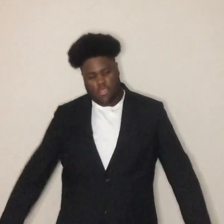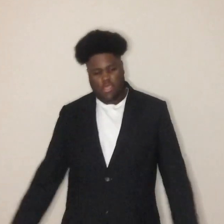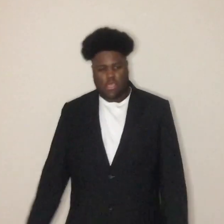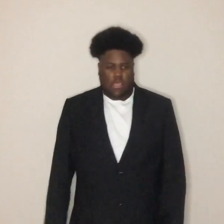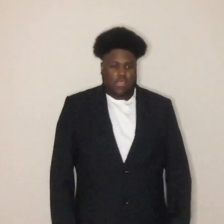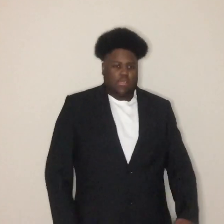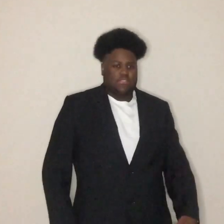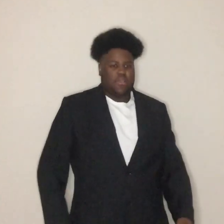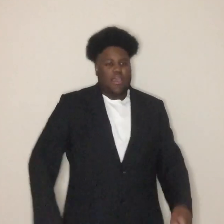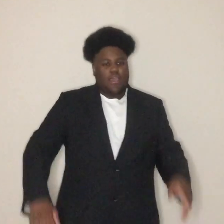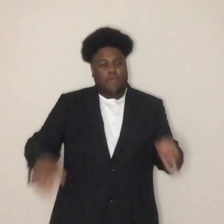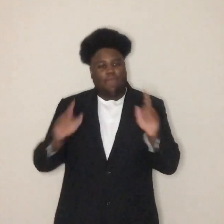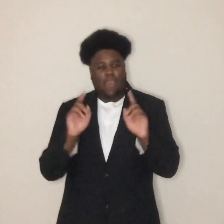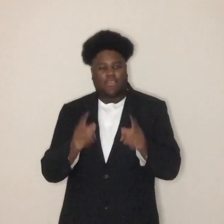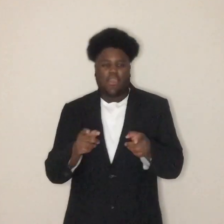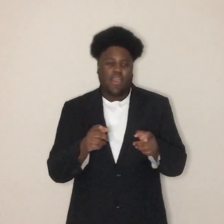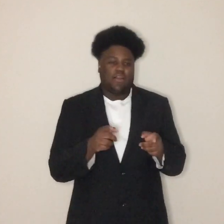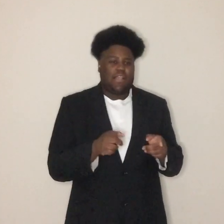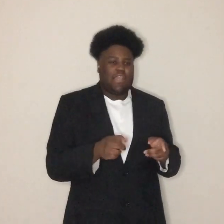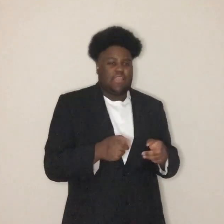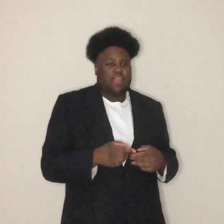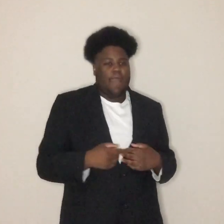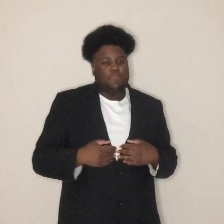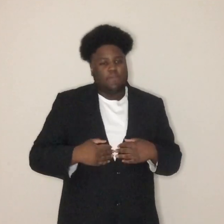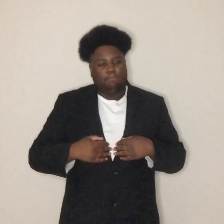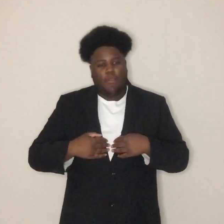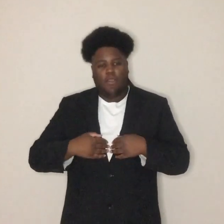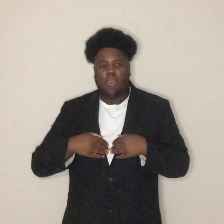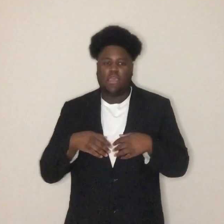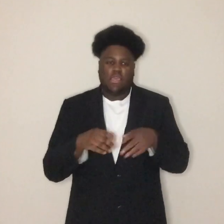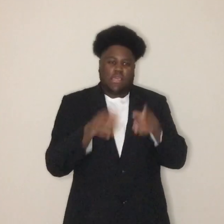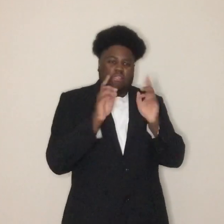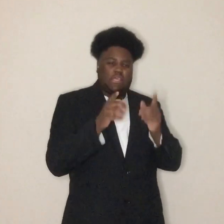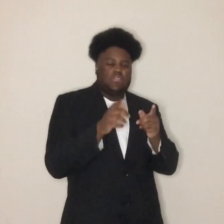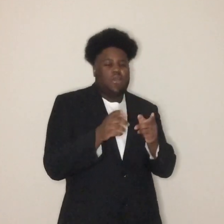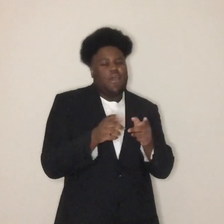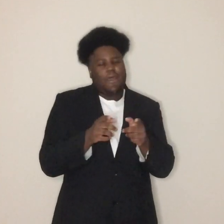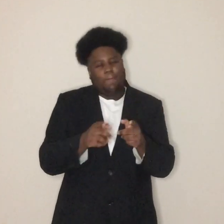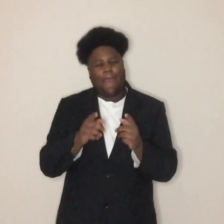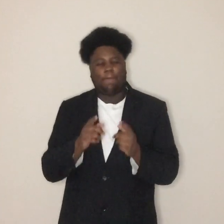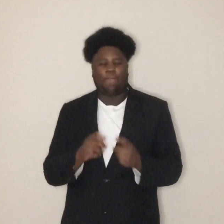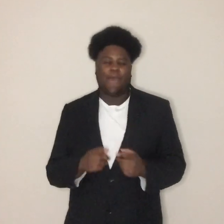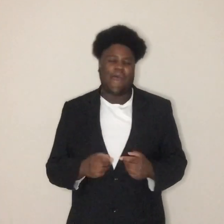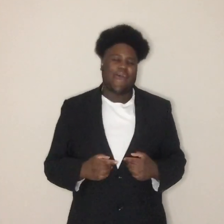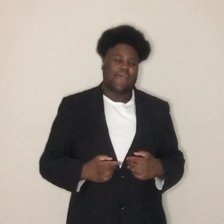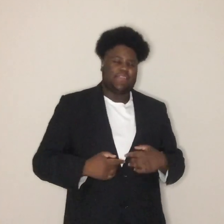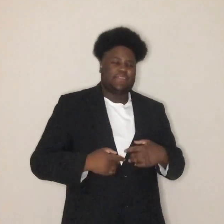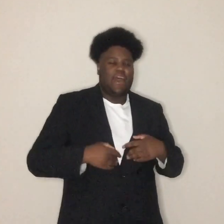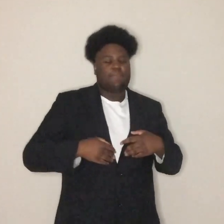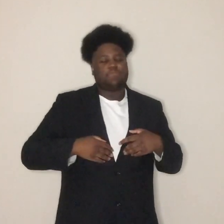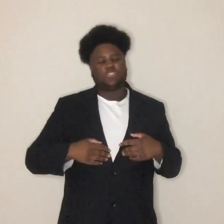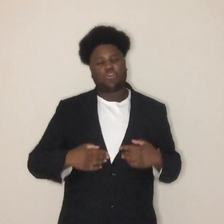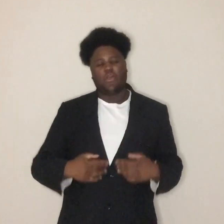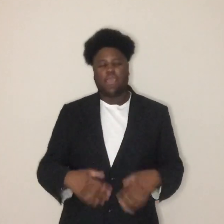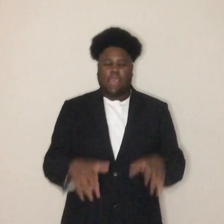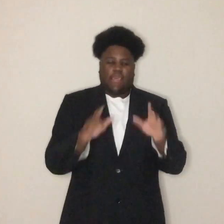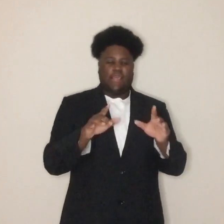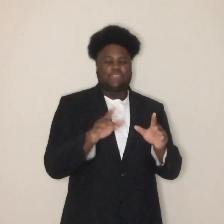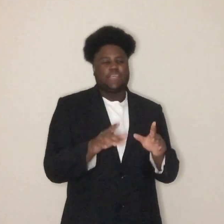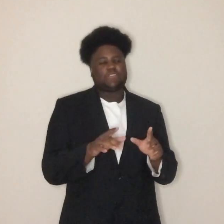Cause you're my girl and I'm your boy Cause you're my pride and I'm your joy It takes